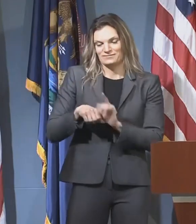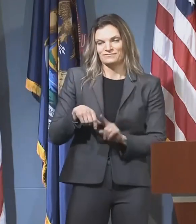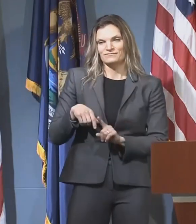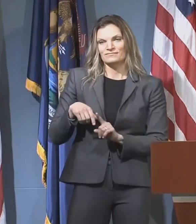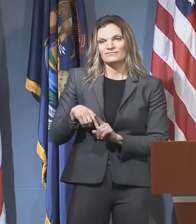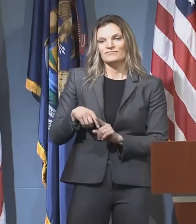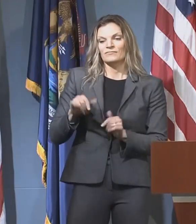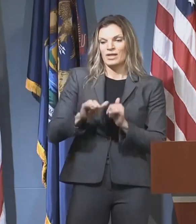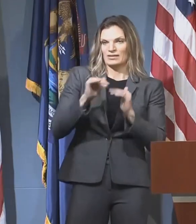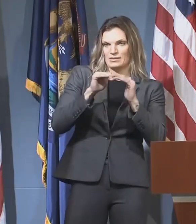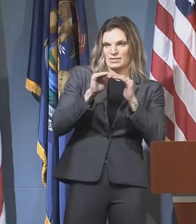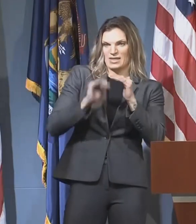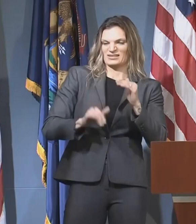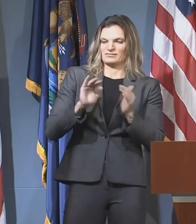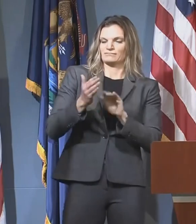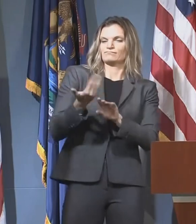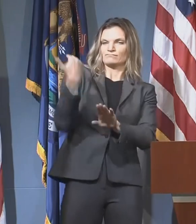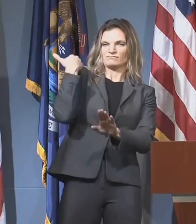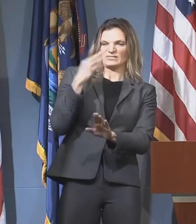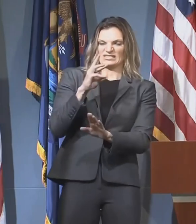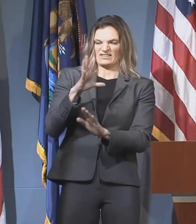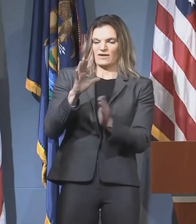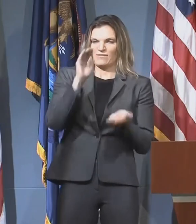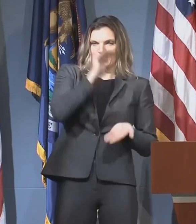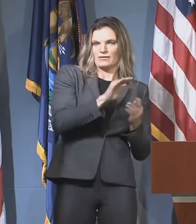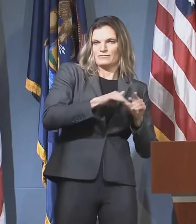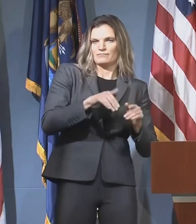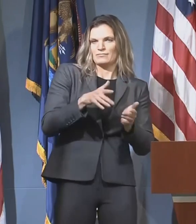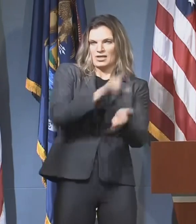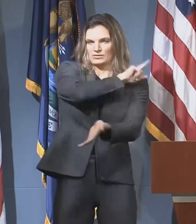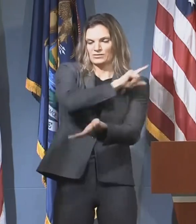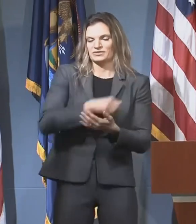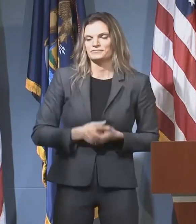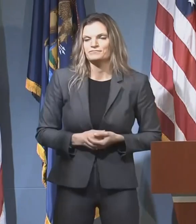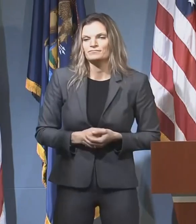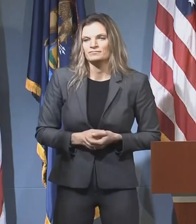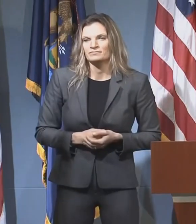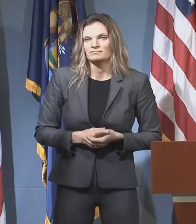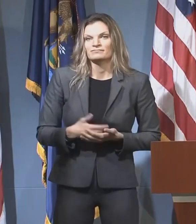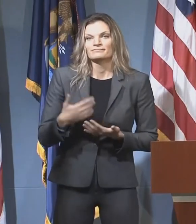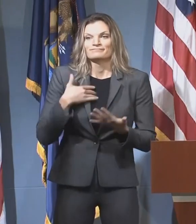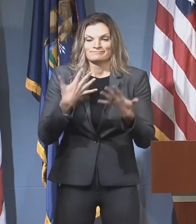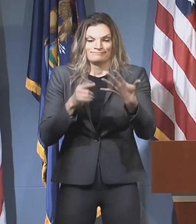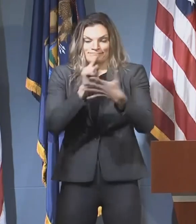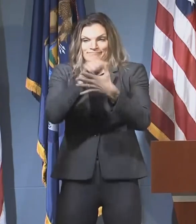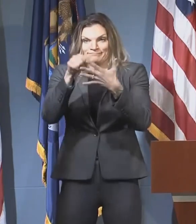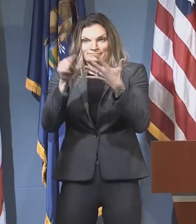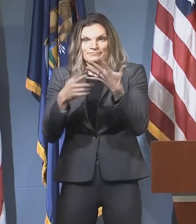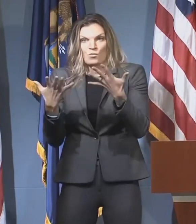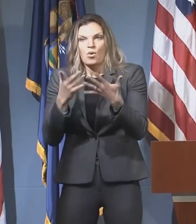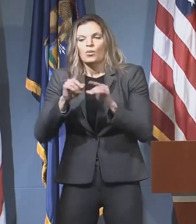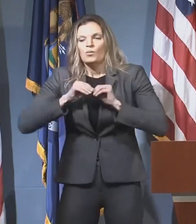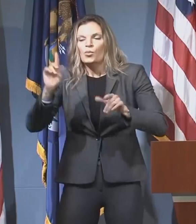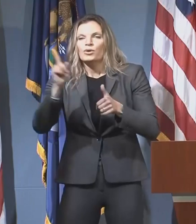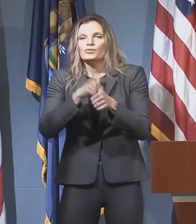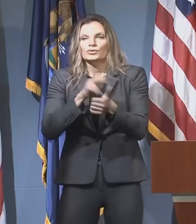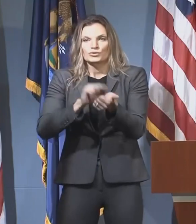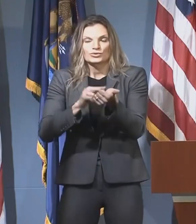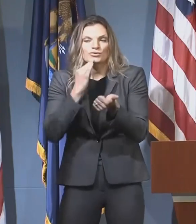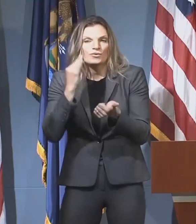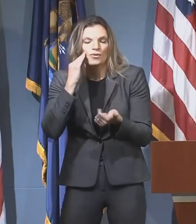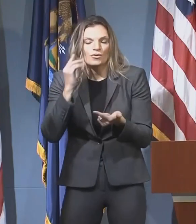65 fewer than we were tracking the previous week. Our top five categories for outbreaks are nursing facilities,